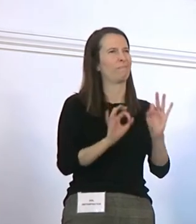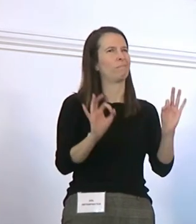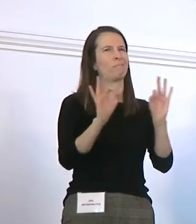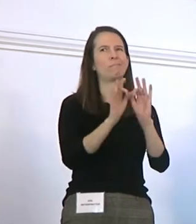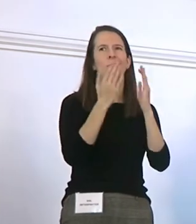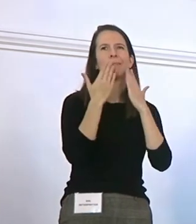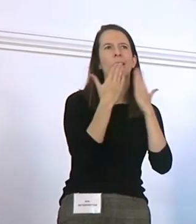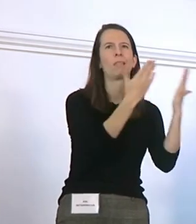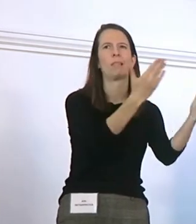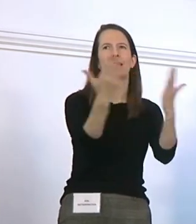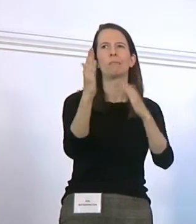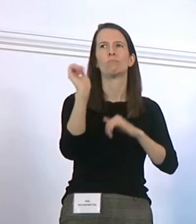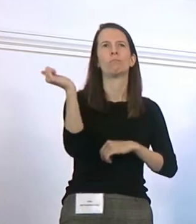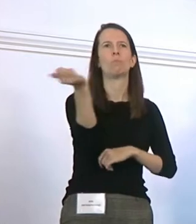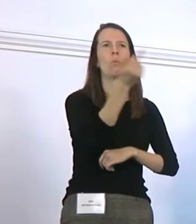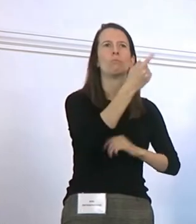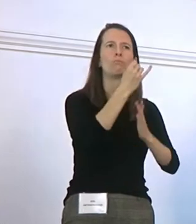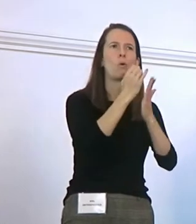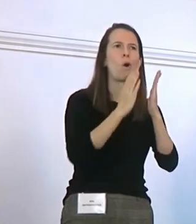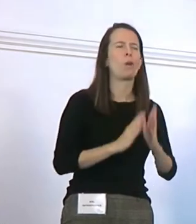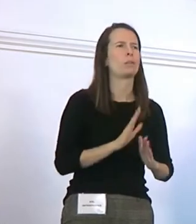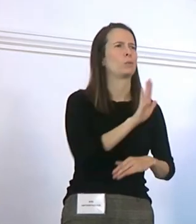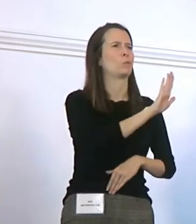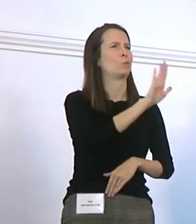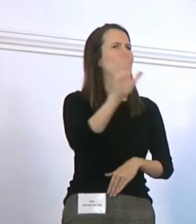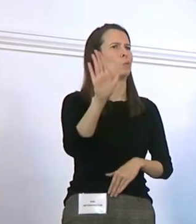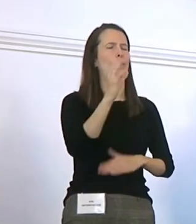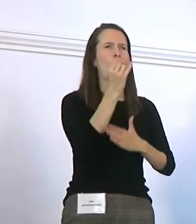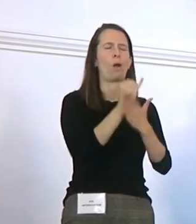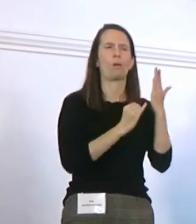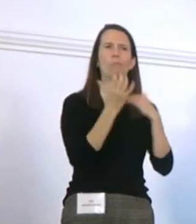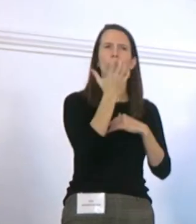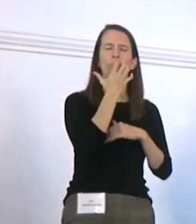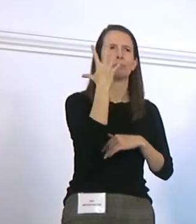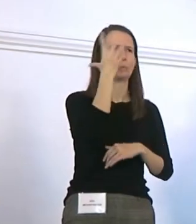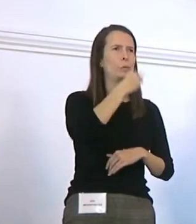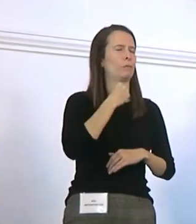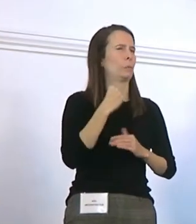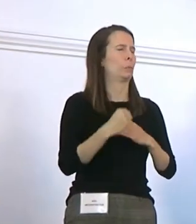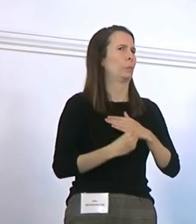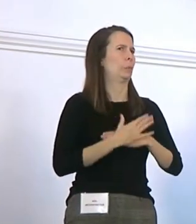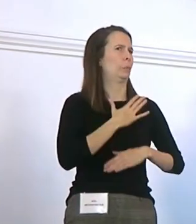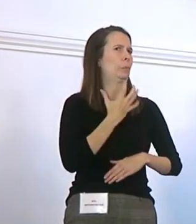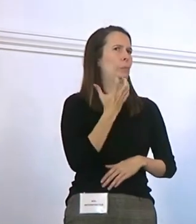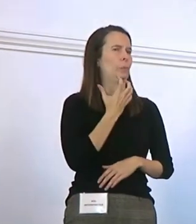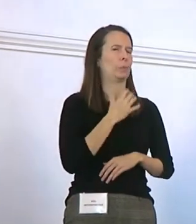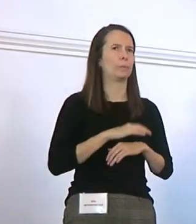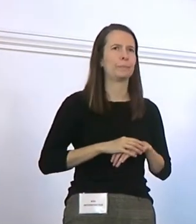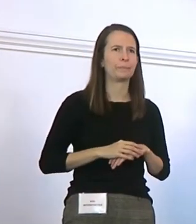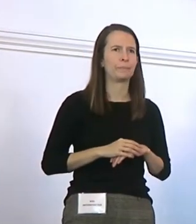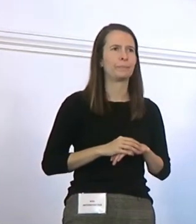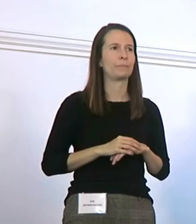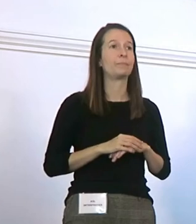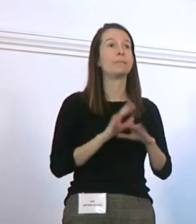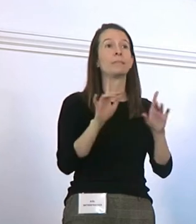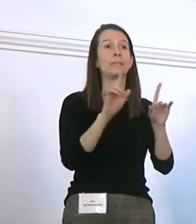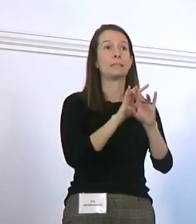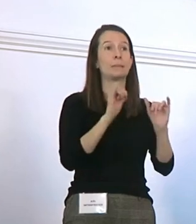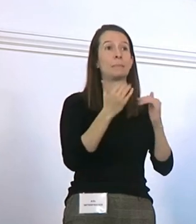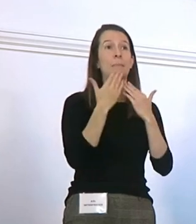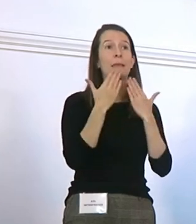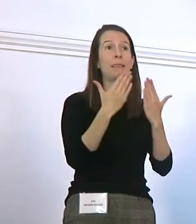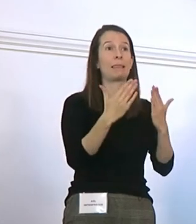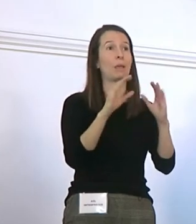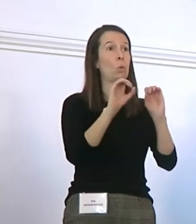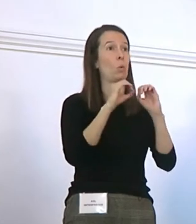good work, all of their beautiful work. I'm inspired. I also want to thank the organization who put this